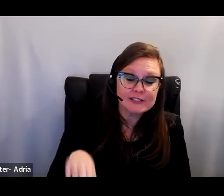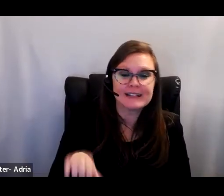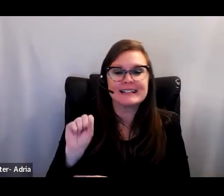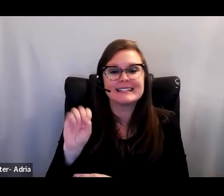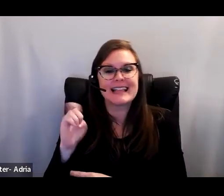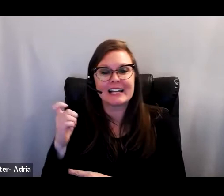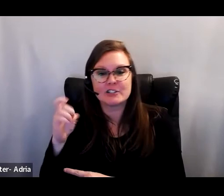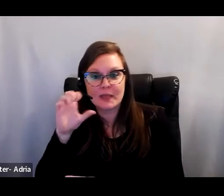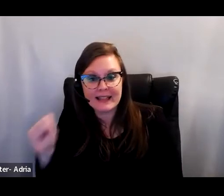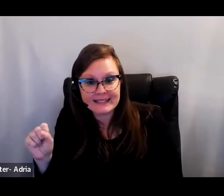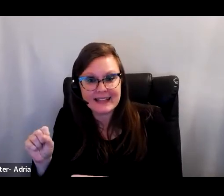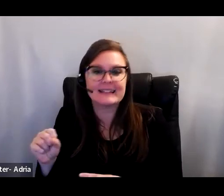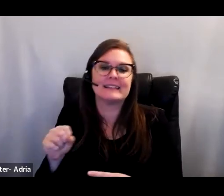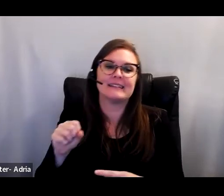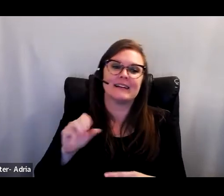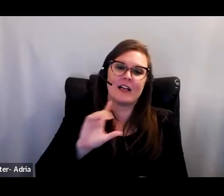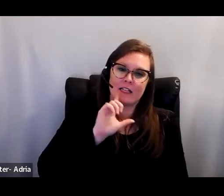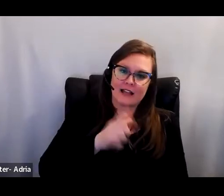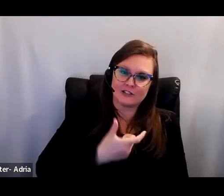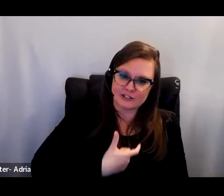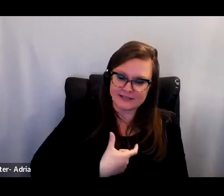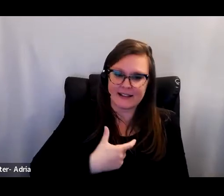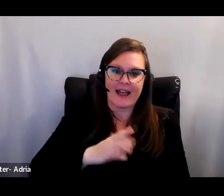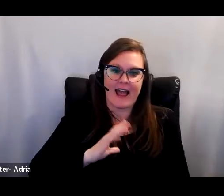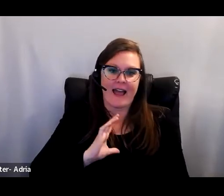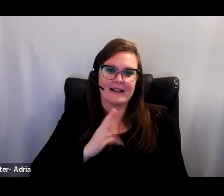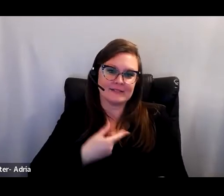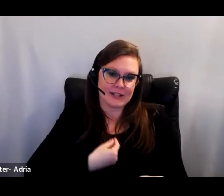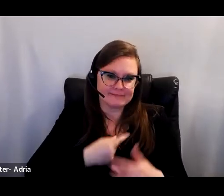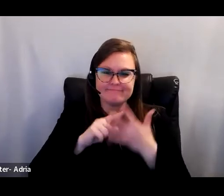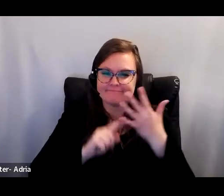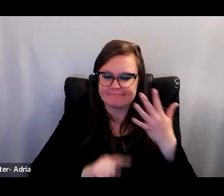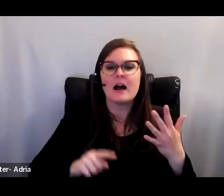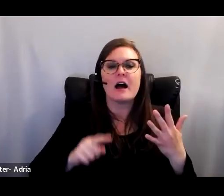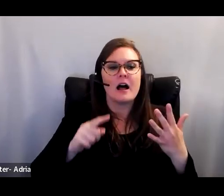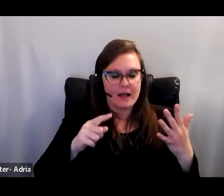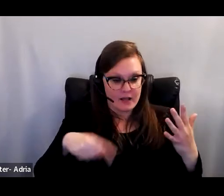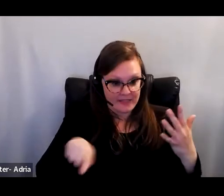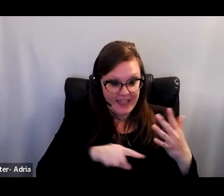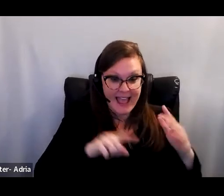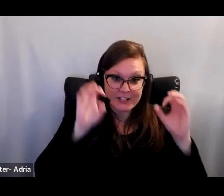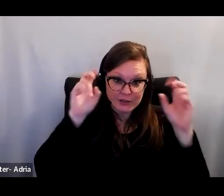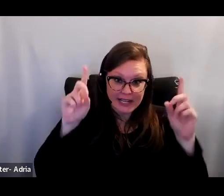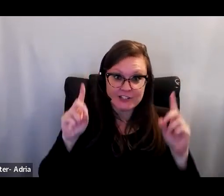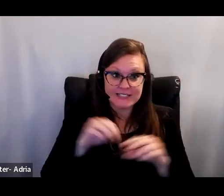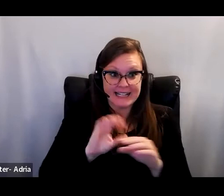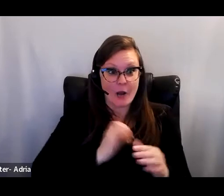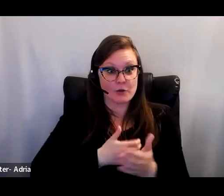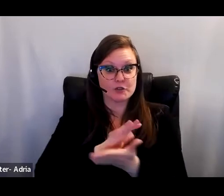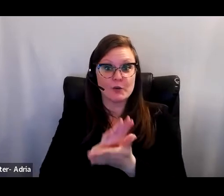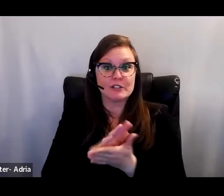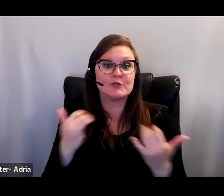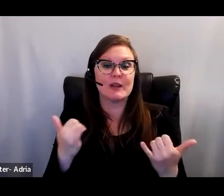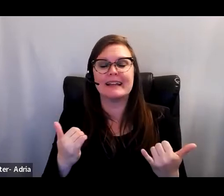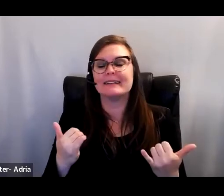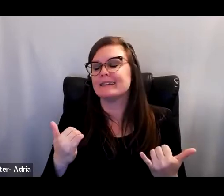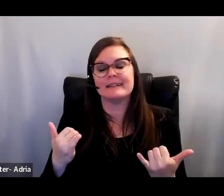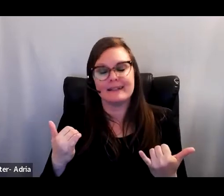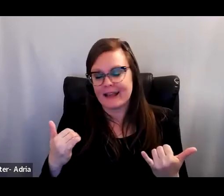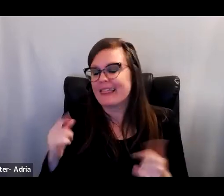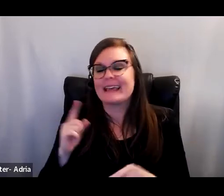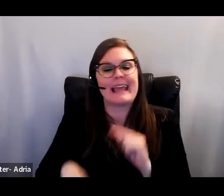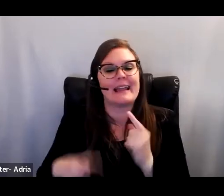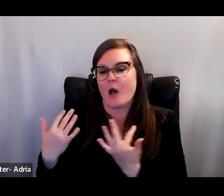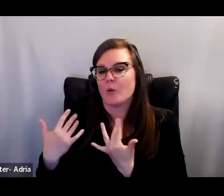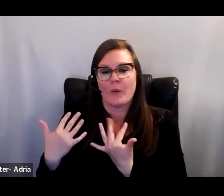time, and the students in our schools and educators in our schools today cannot wait. We must simultaneously find ways to